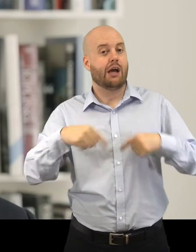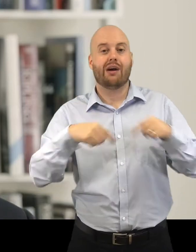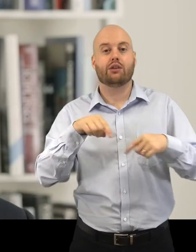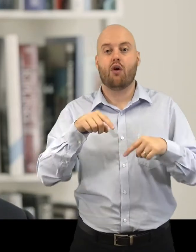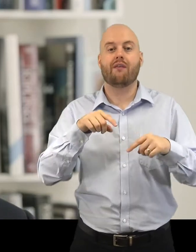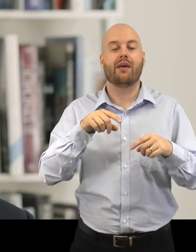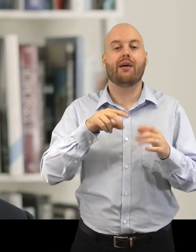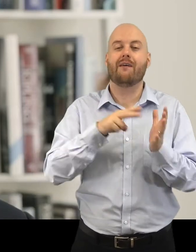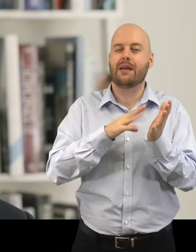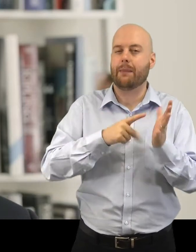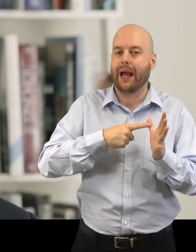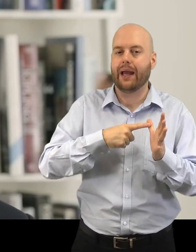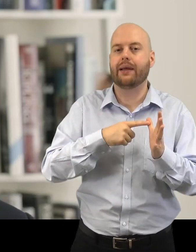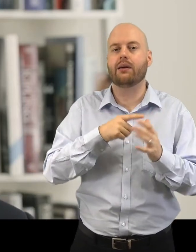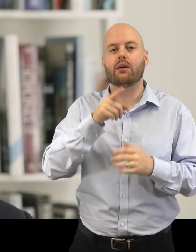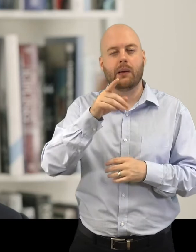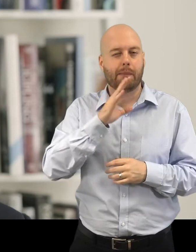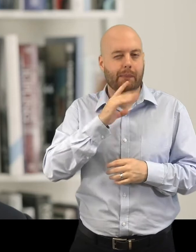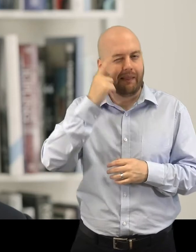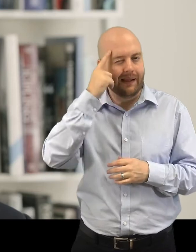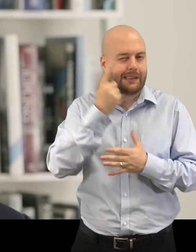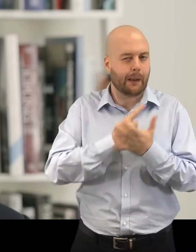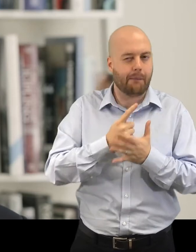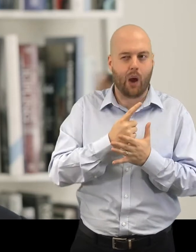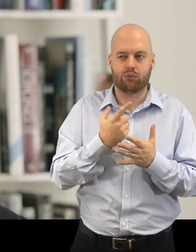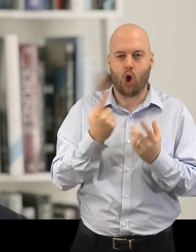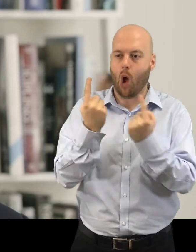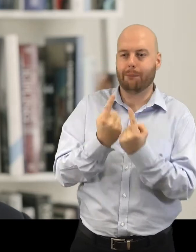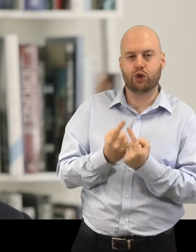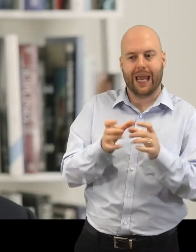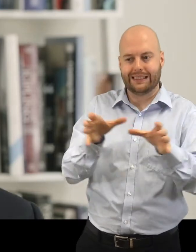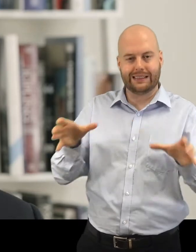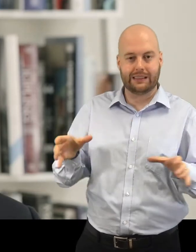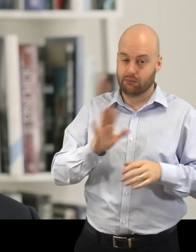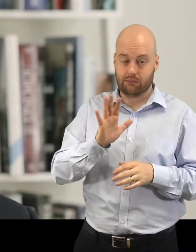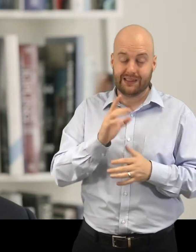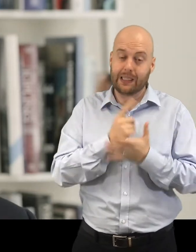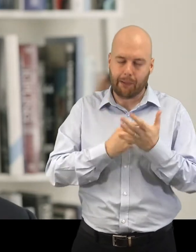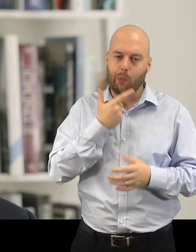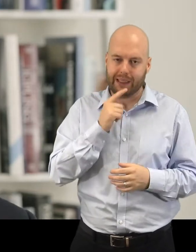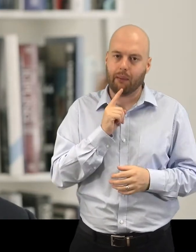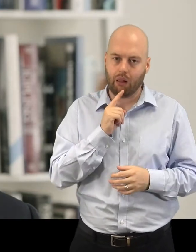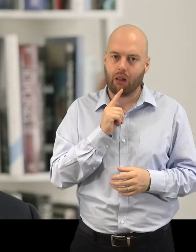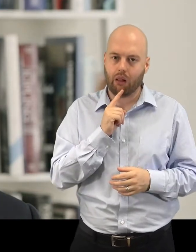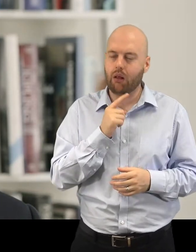think it's about objects, but really it's about people. And it's the wonderful knowledge, not only of the